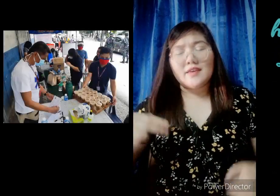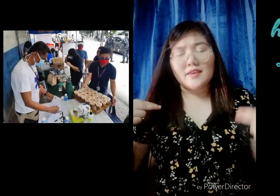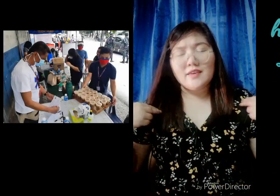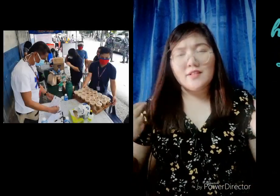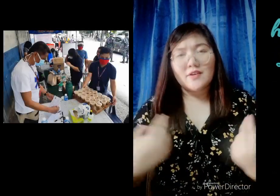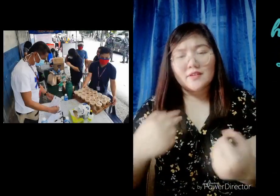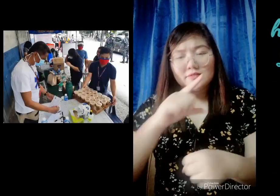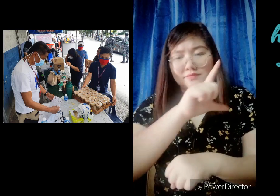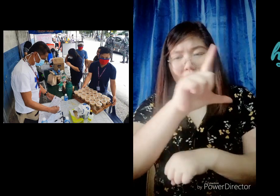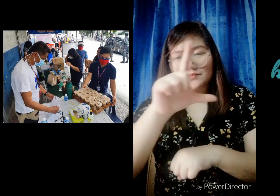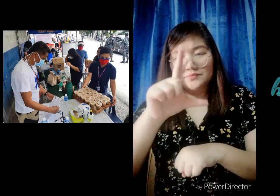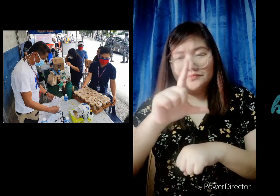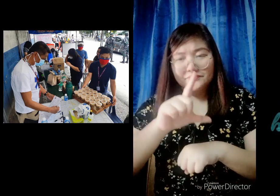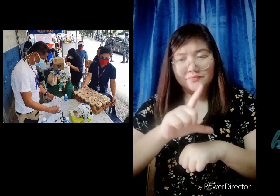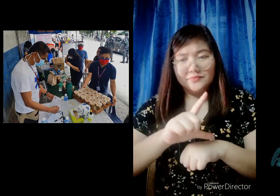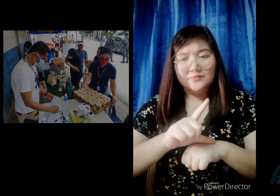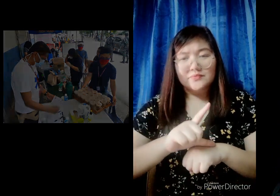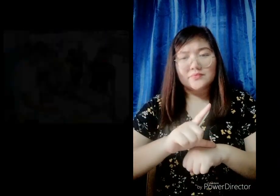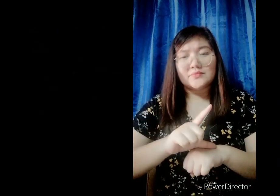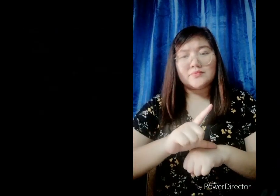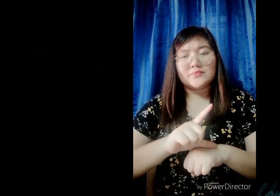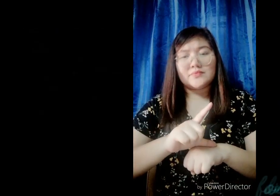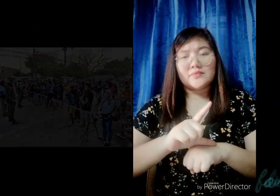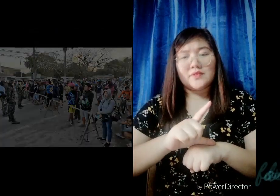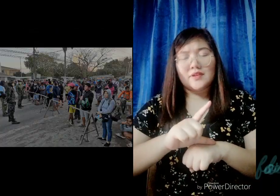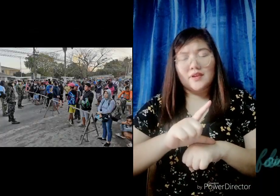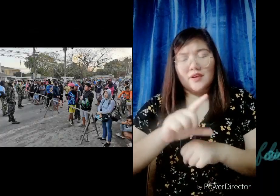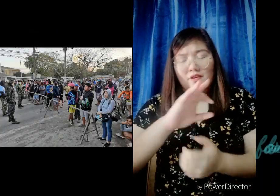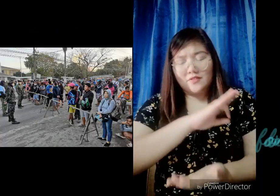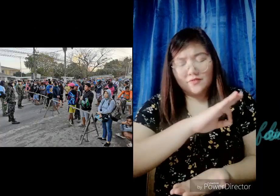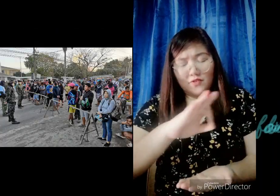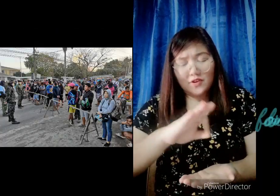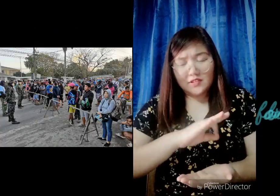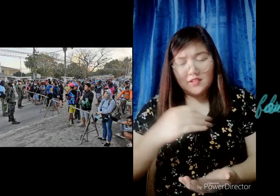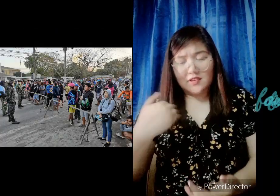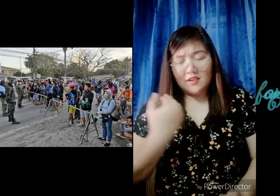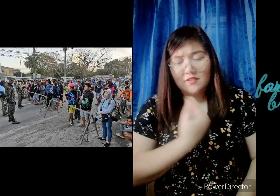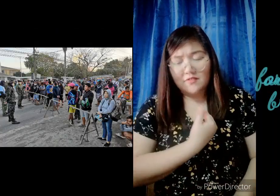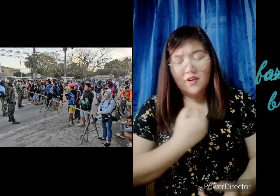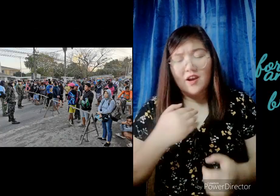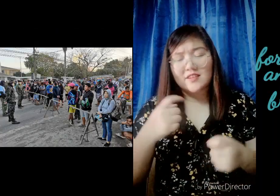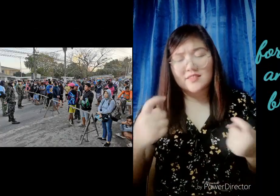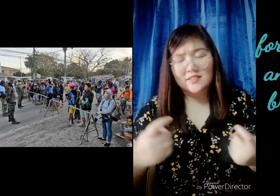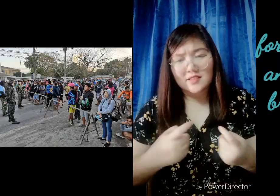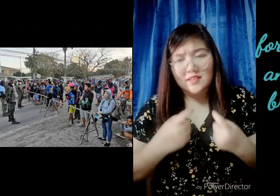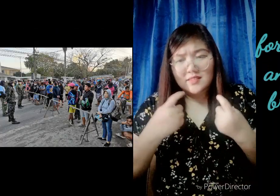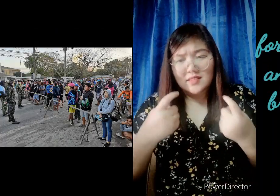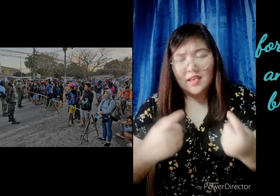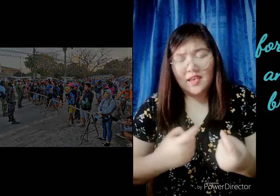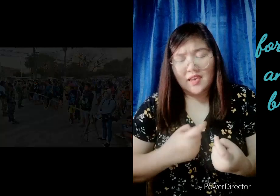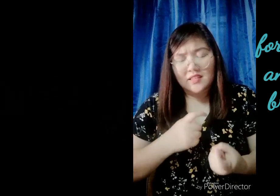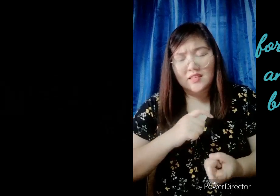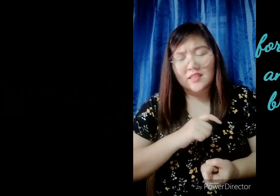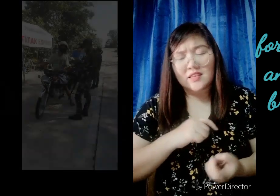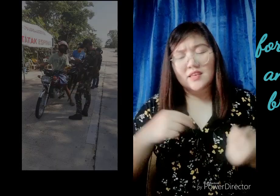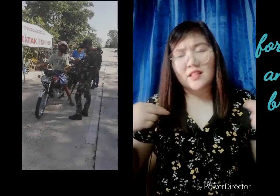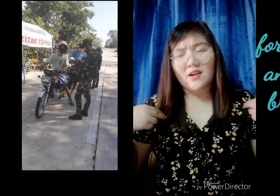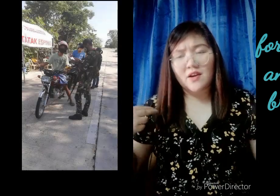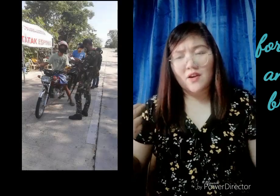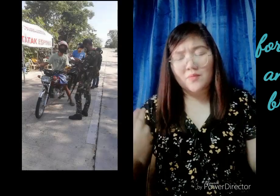heal our land Forgive our sin And heal